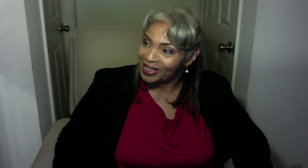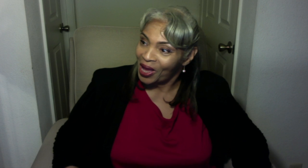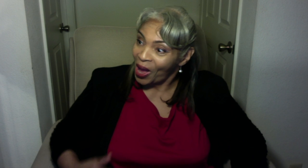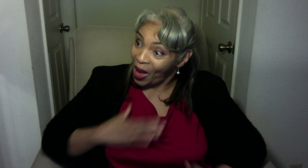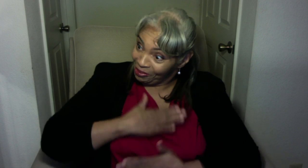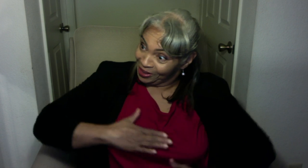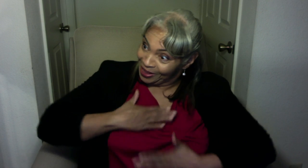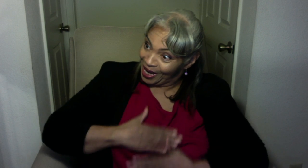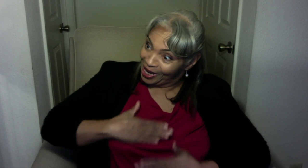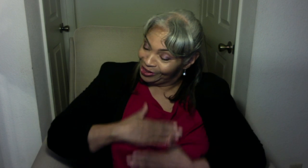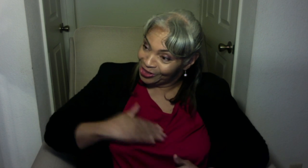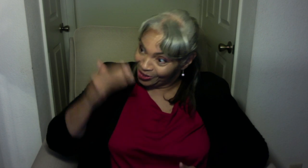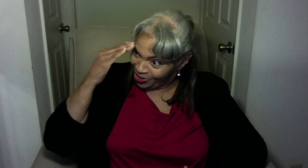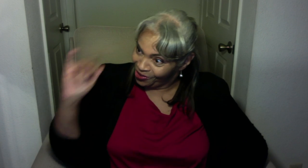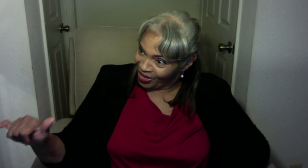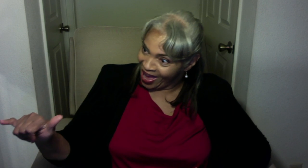I'm glad to know that.